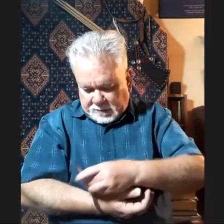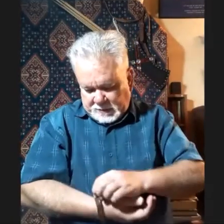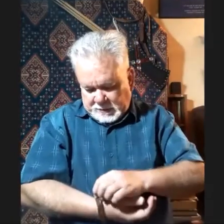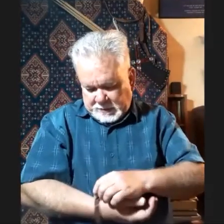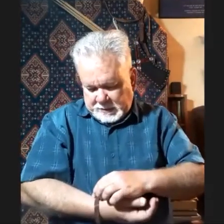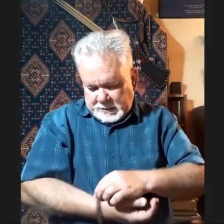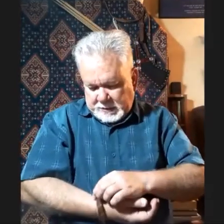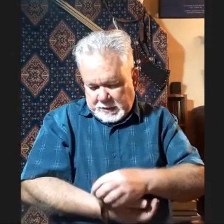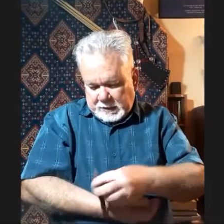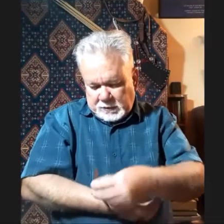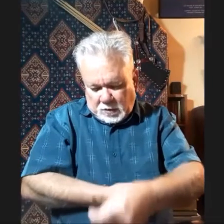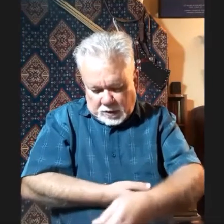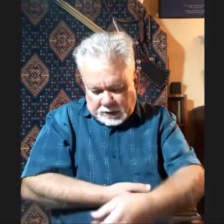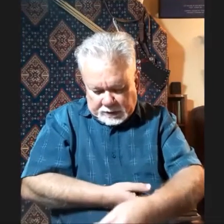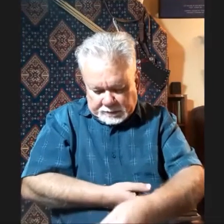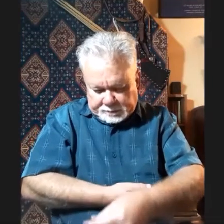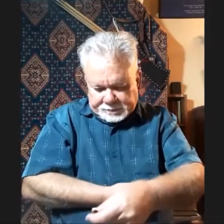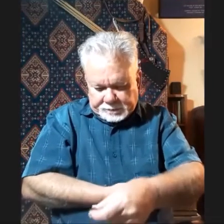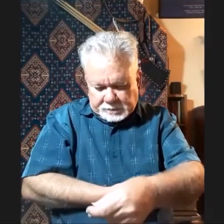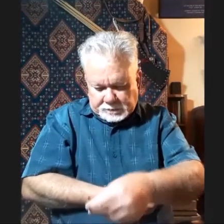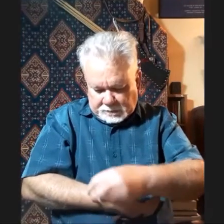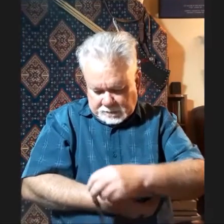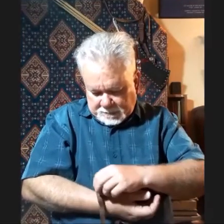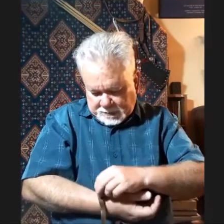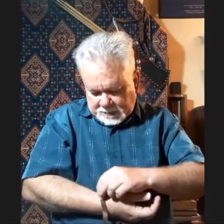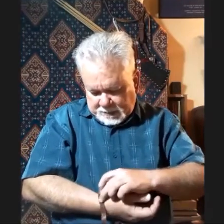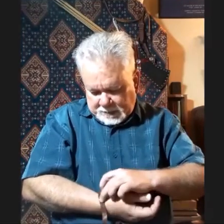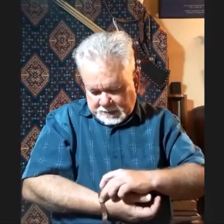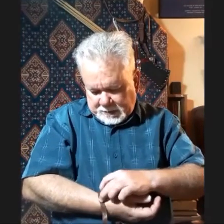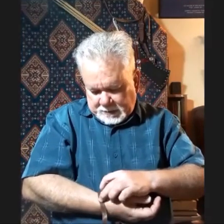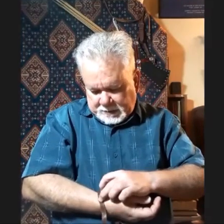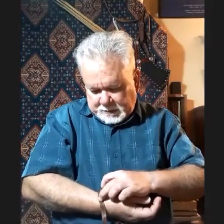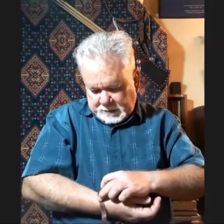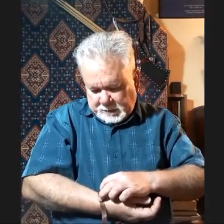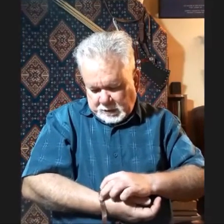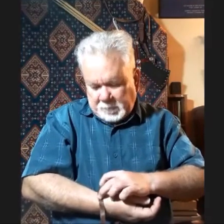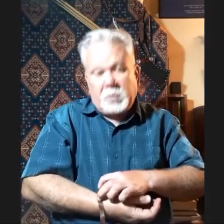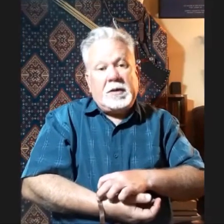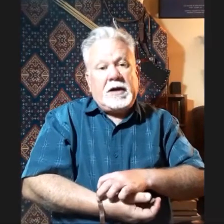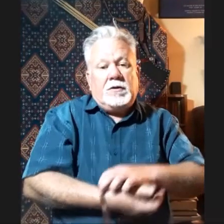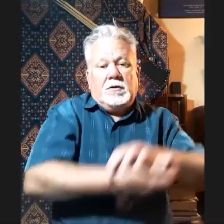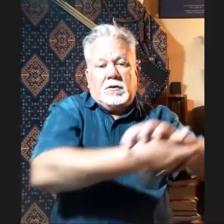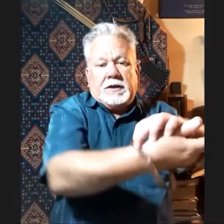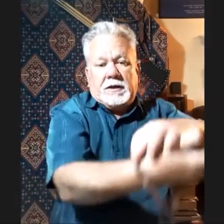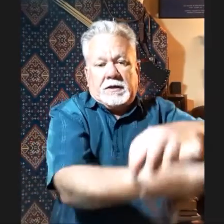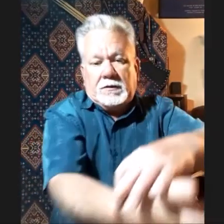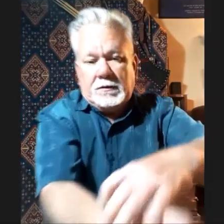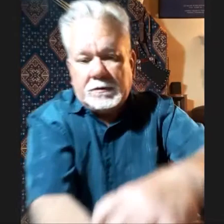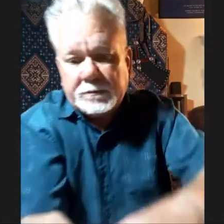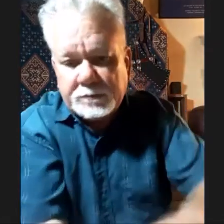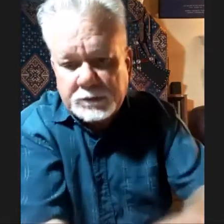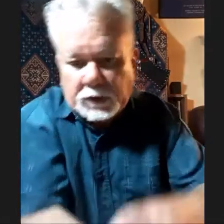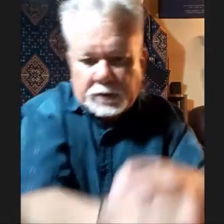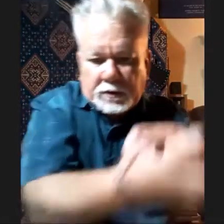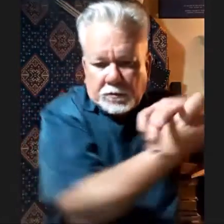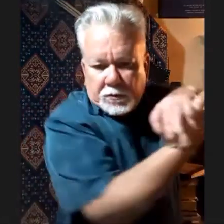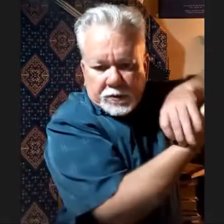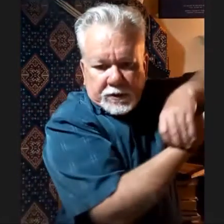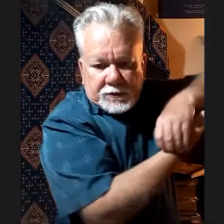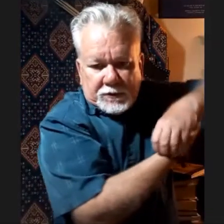and I put a buckle on the end. I don't know how well we're going to see